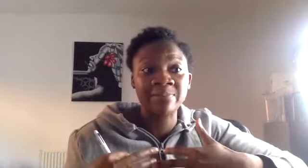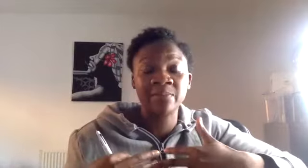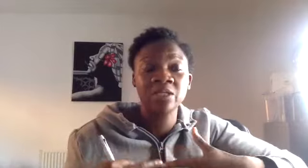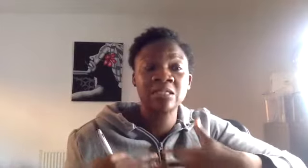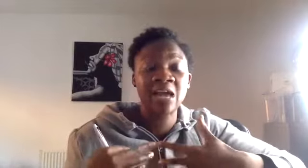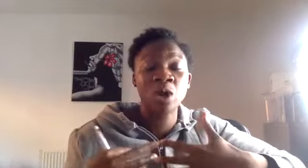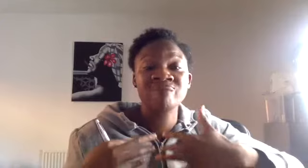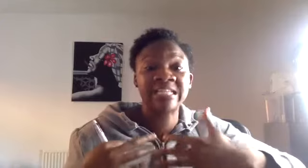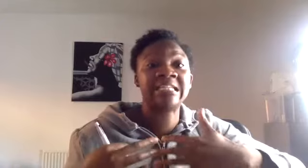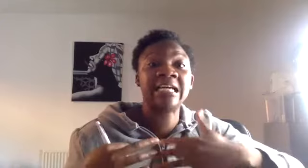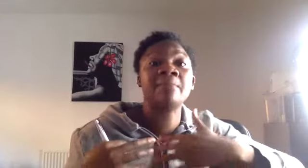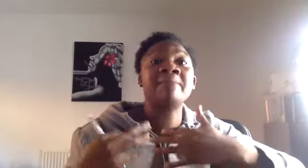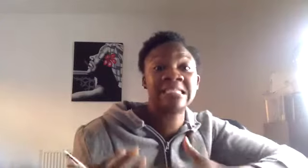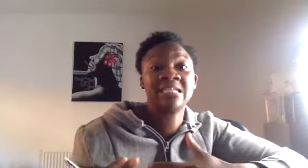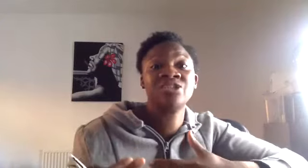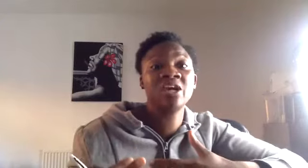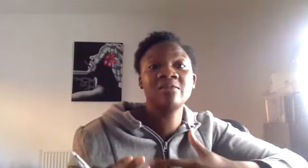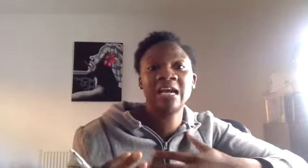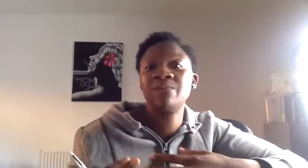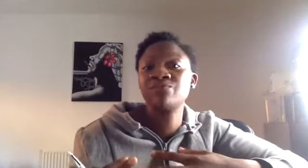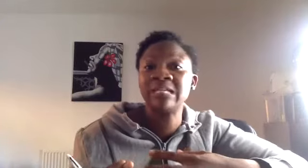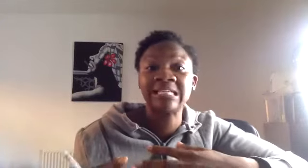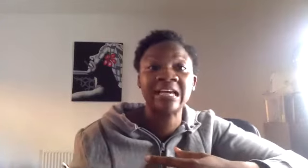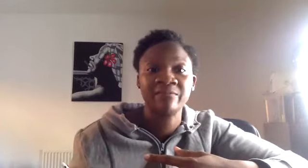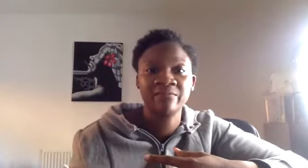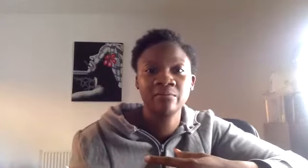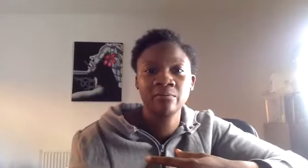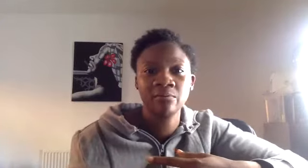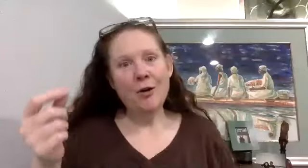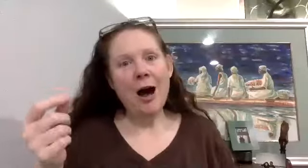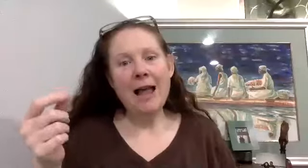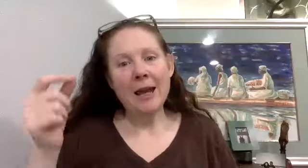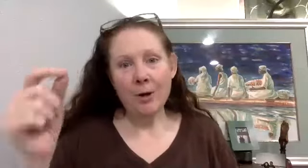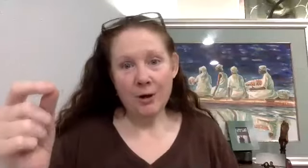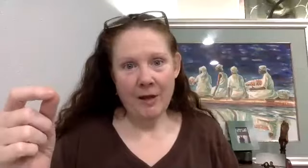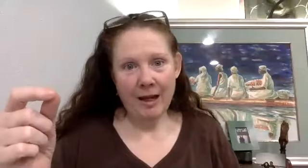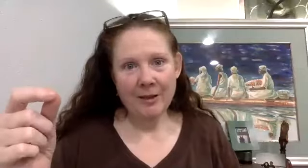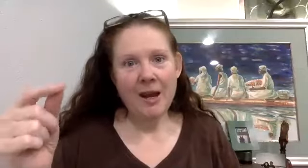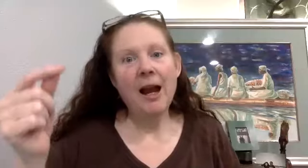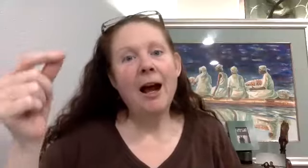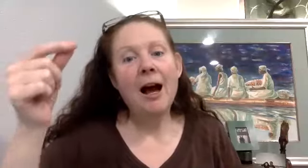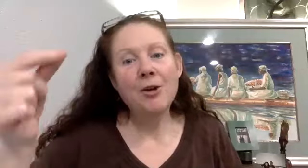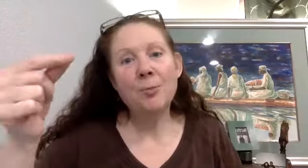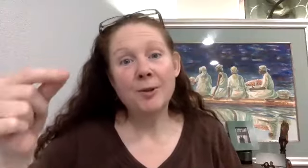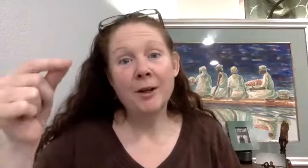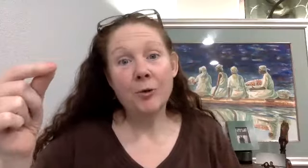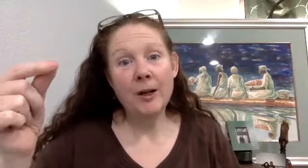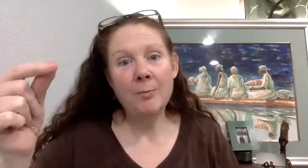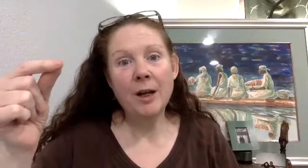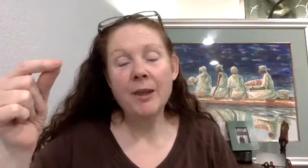because they weren't ready to hear the message that he was ready to give. And, you know, I like what you're saying. Let's say I 100% agree. But I think